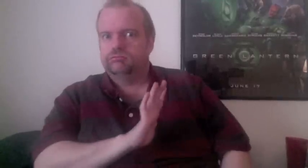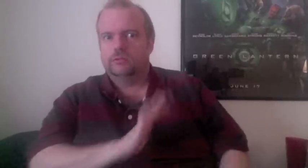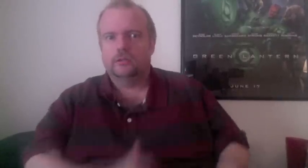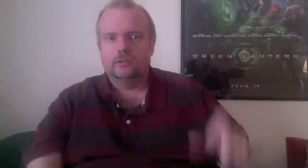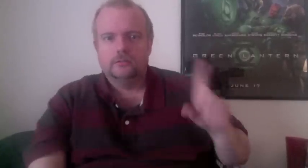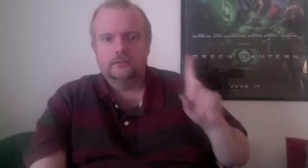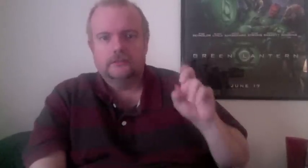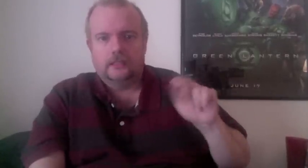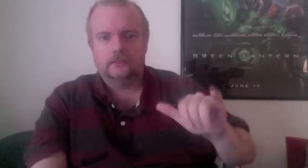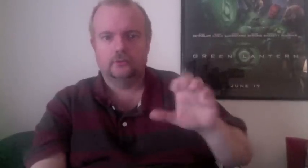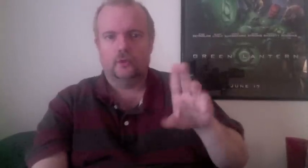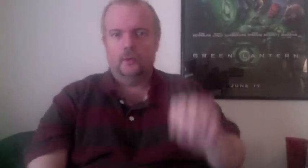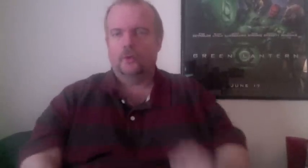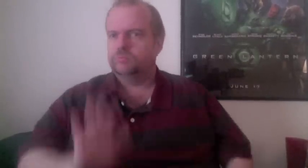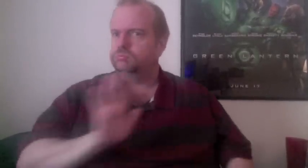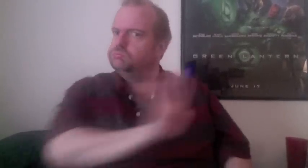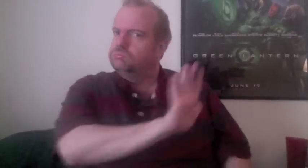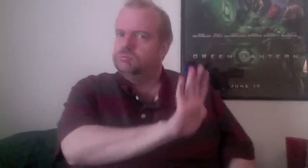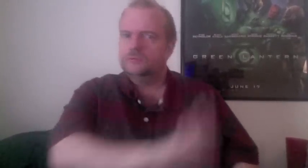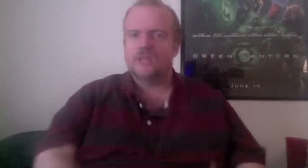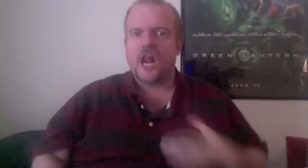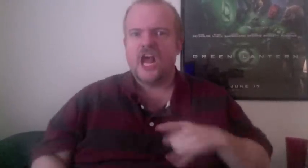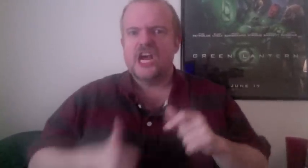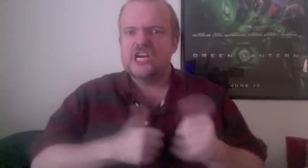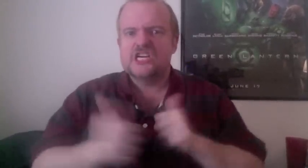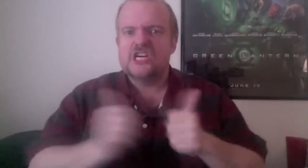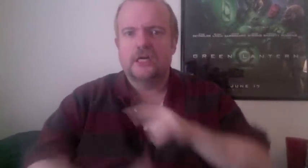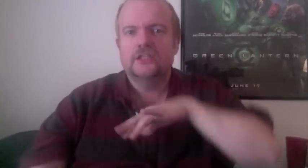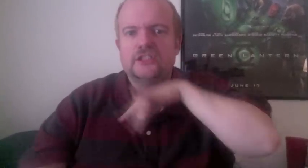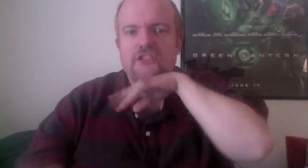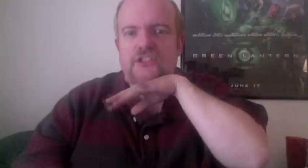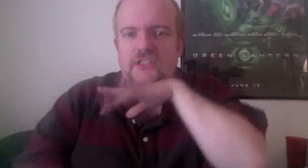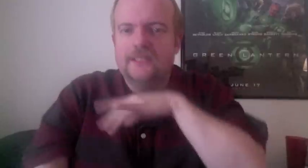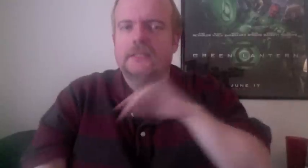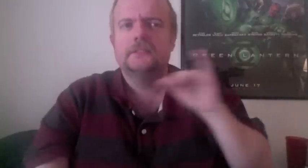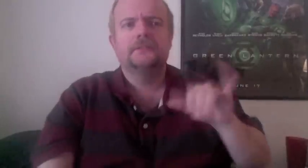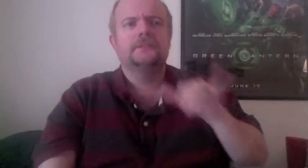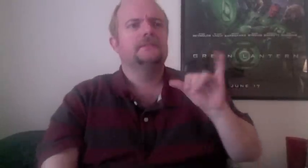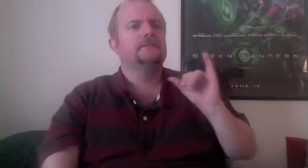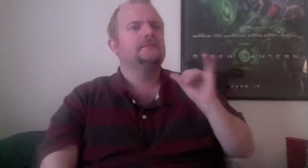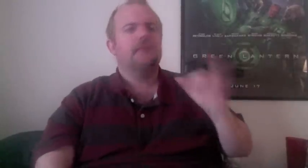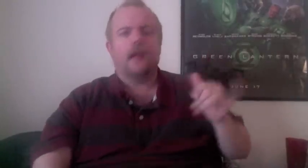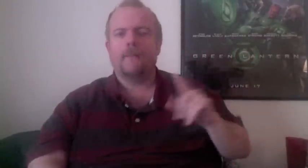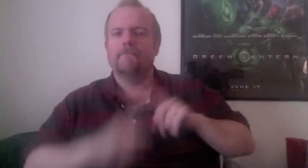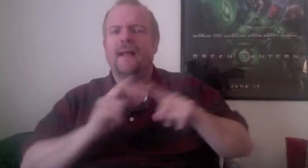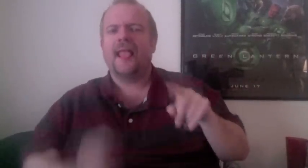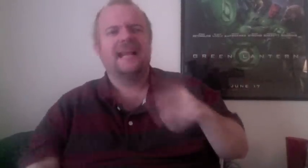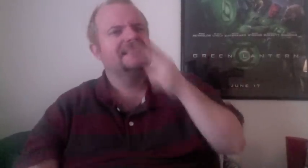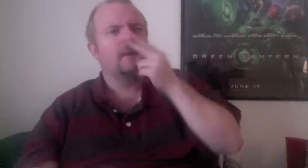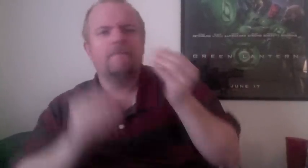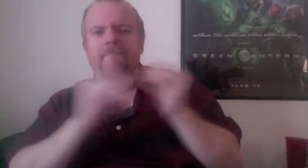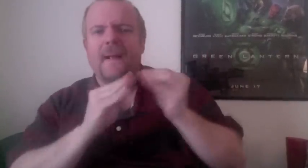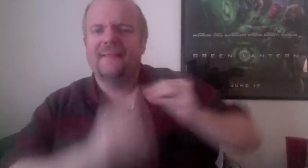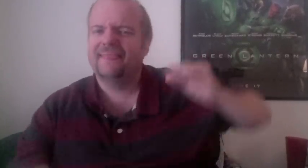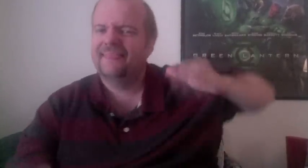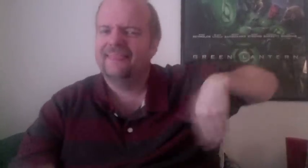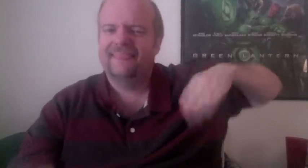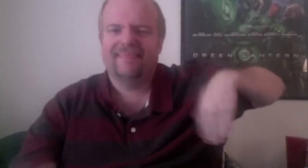Whatever spirit was there was either playing with me or trying to fight with me or maybe liked me, but it was happening all night long.